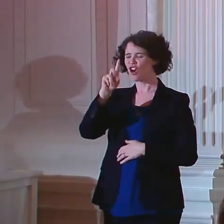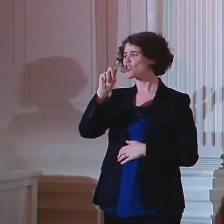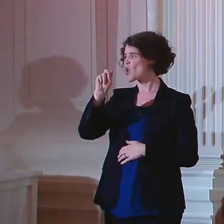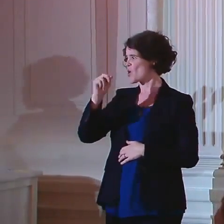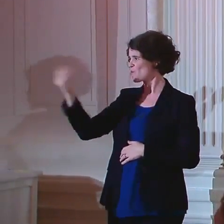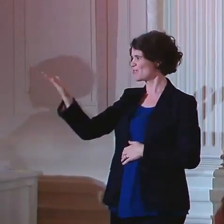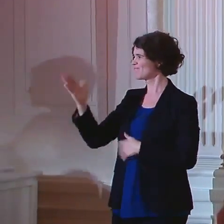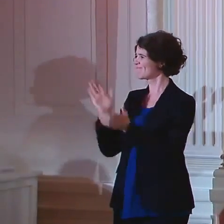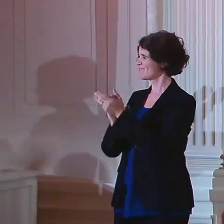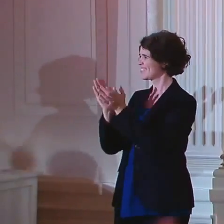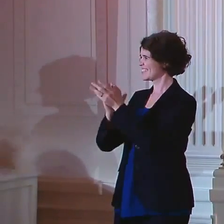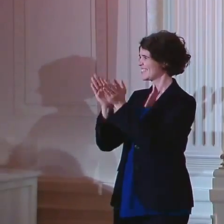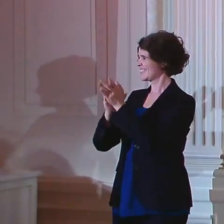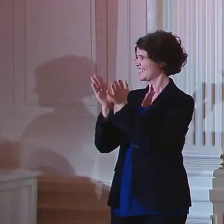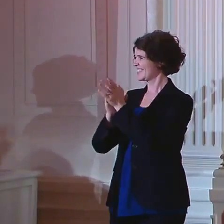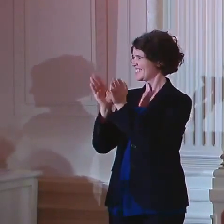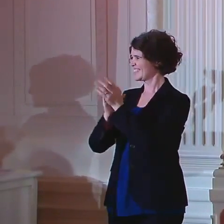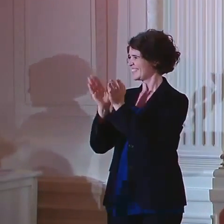of applause.